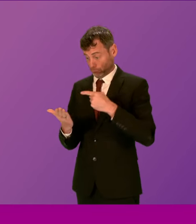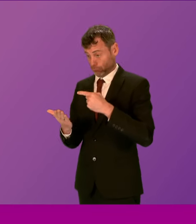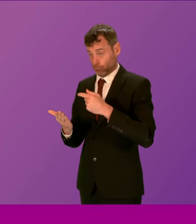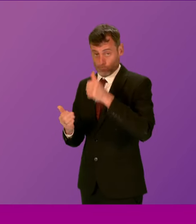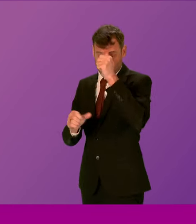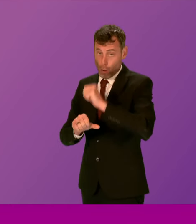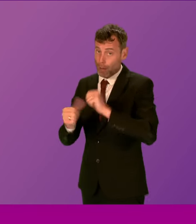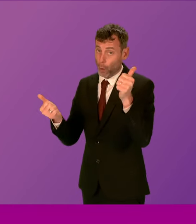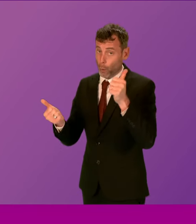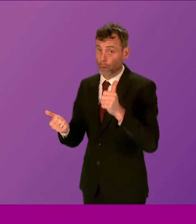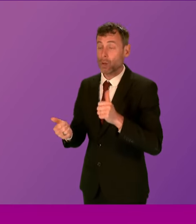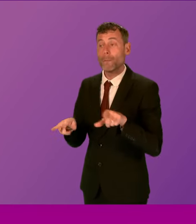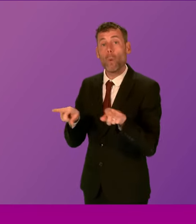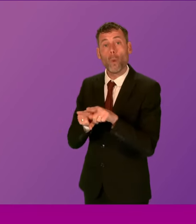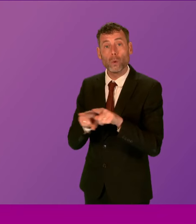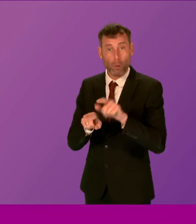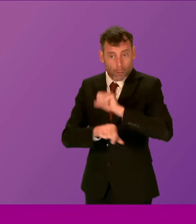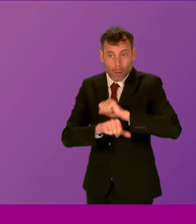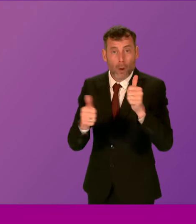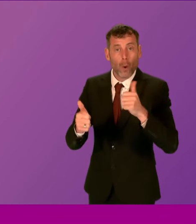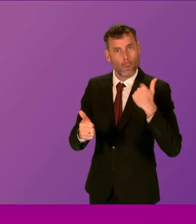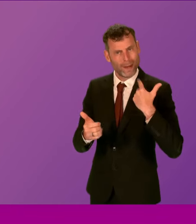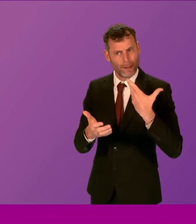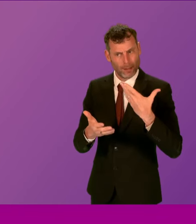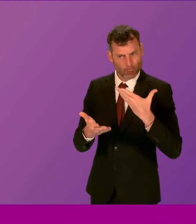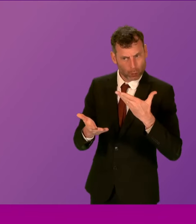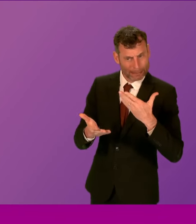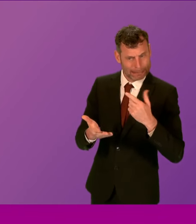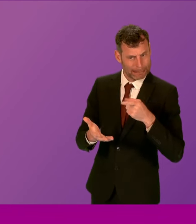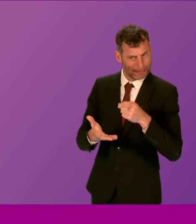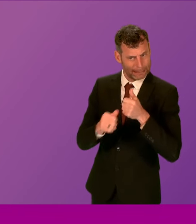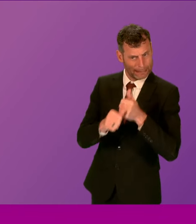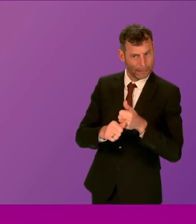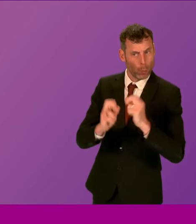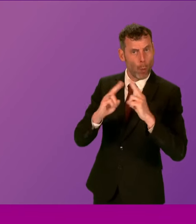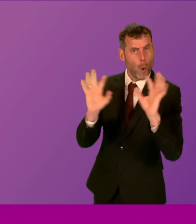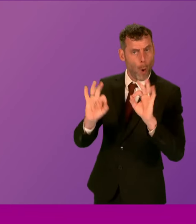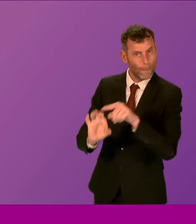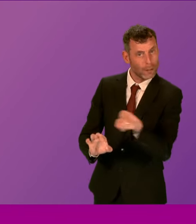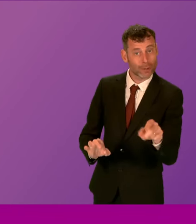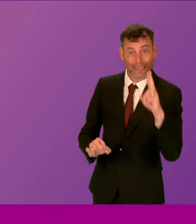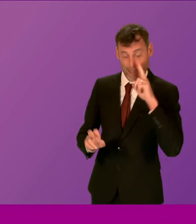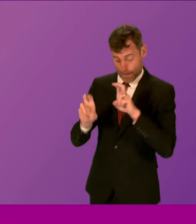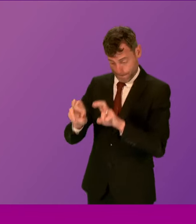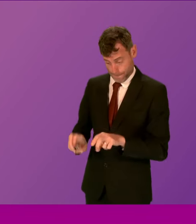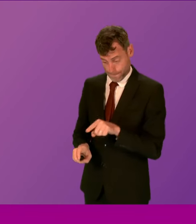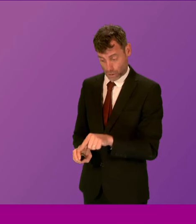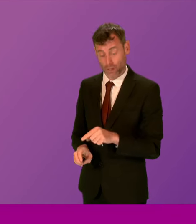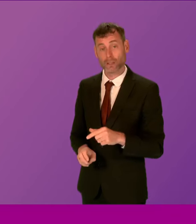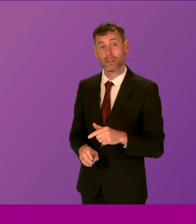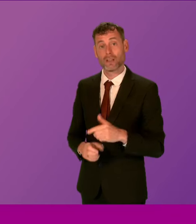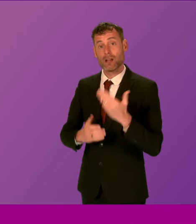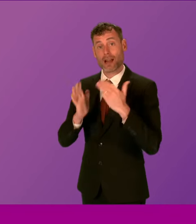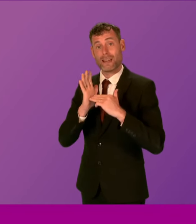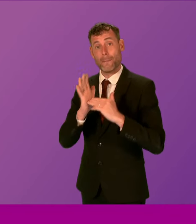a good record when it comes to tackling the money that we provide for tackling homelessness in the budget, for example, investing £90 million in